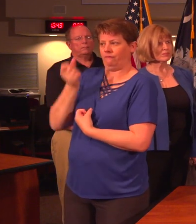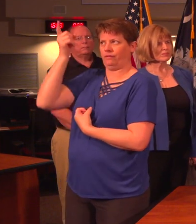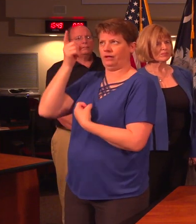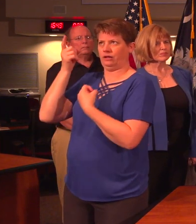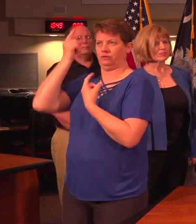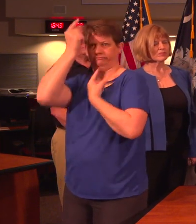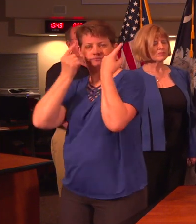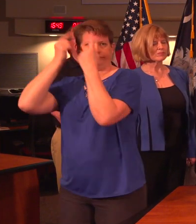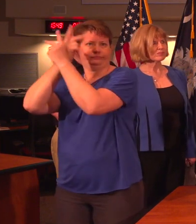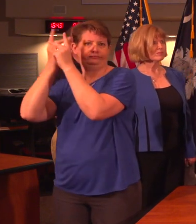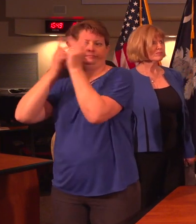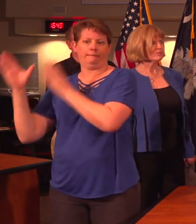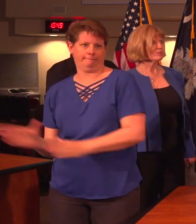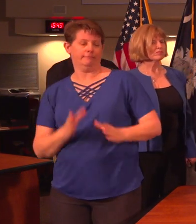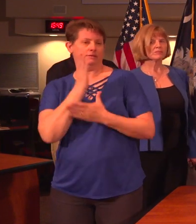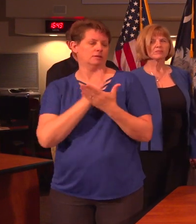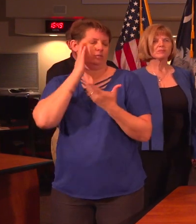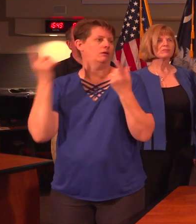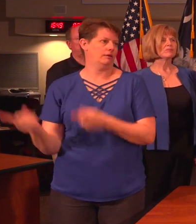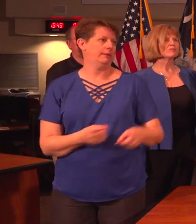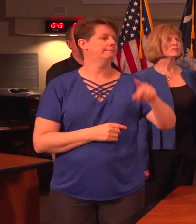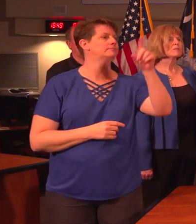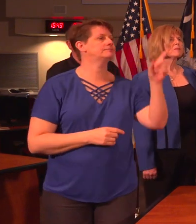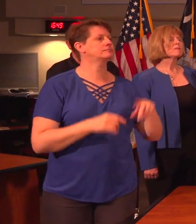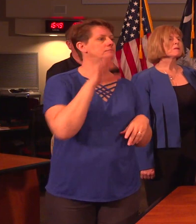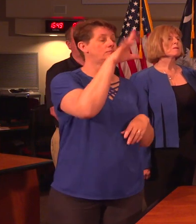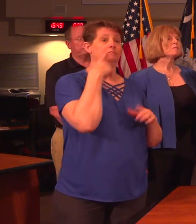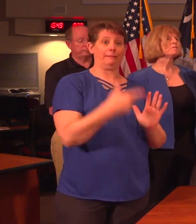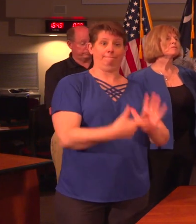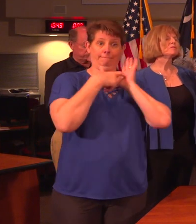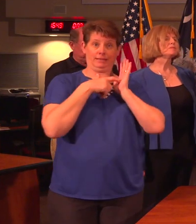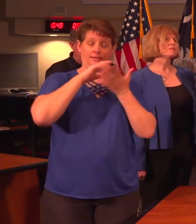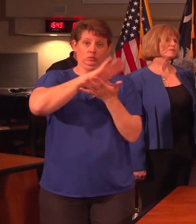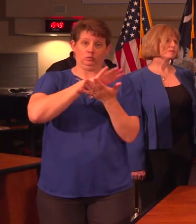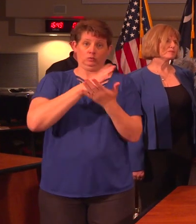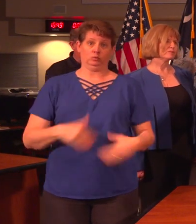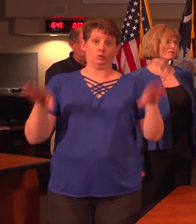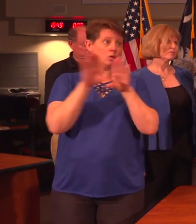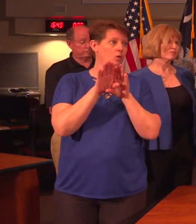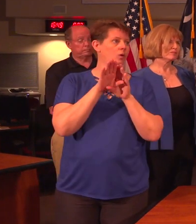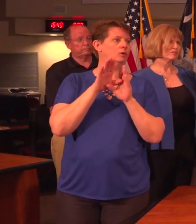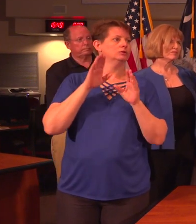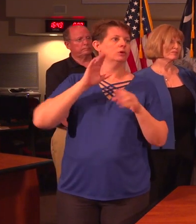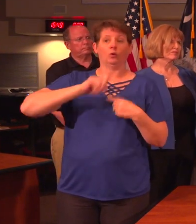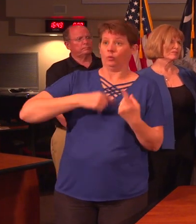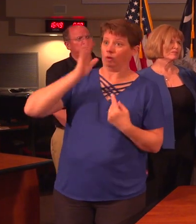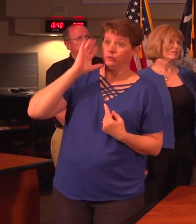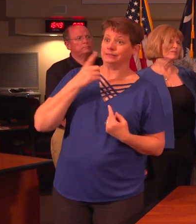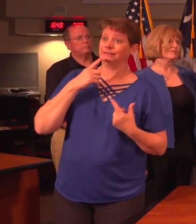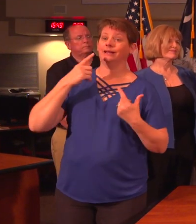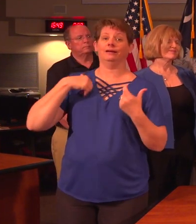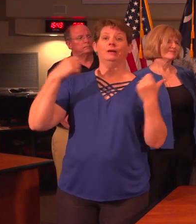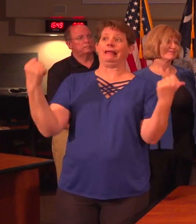measures being considered and some will be taken. Governor, we've mandated the closure of schools right now. How close are we to saying, hey, we just